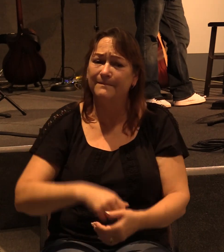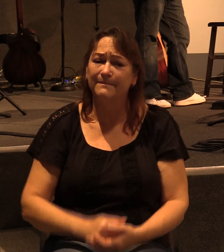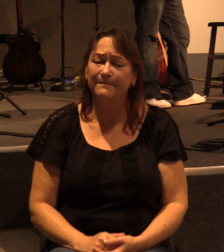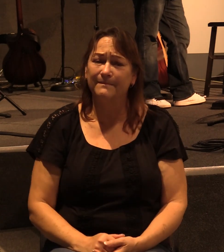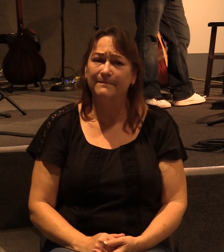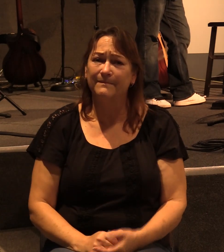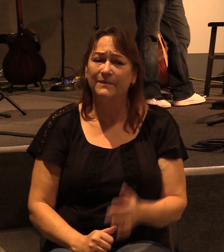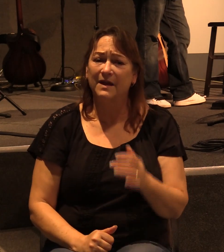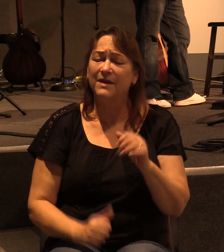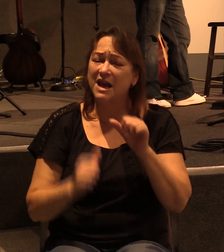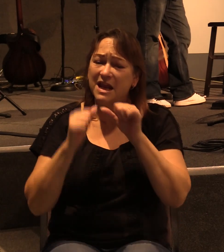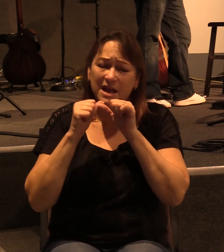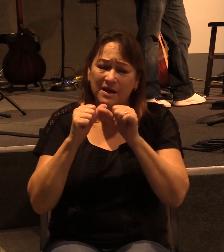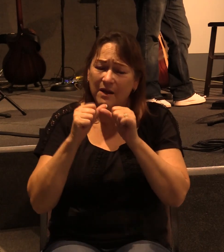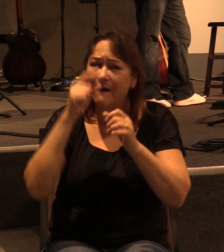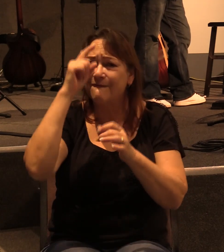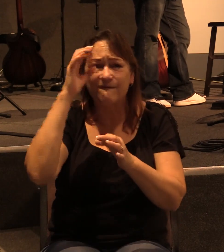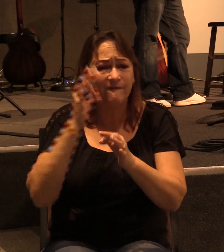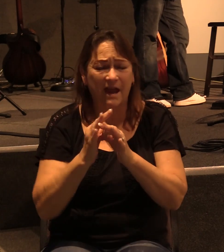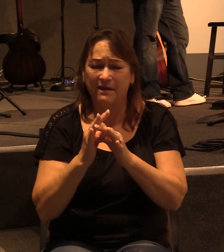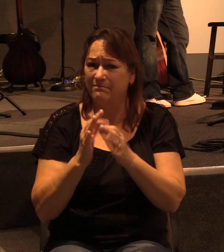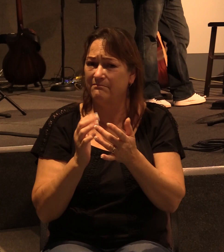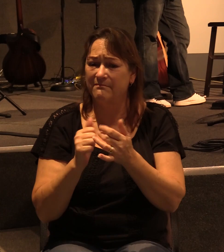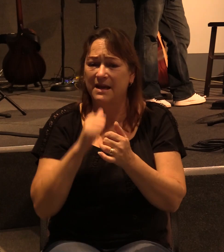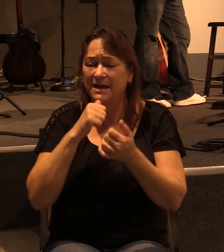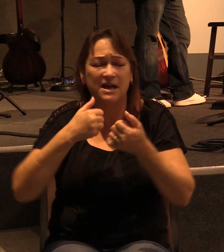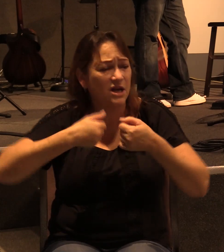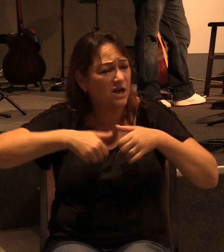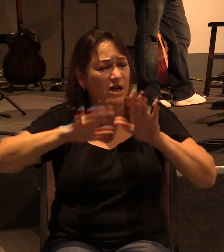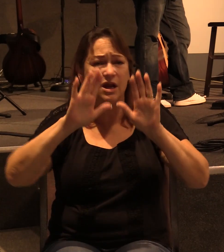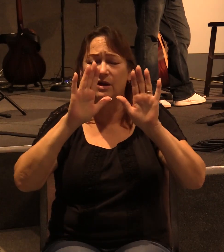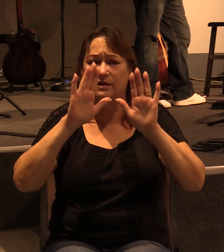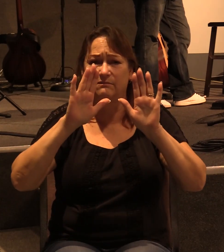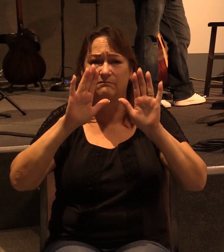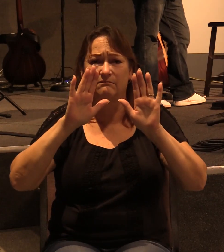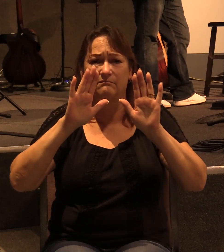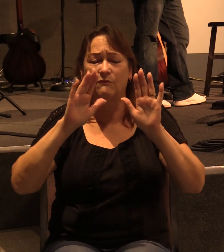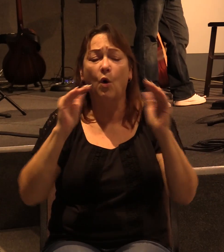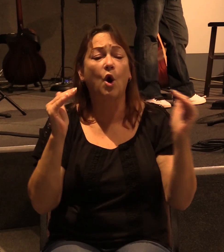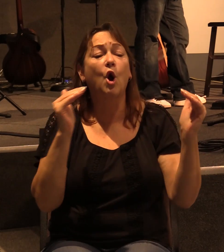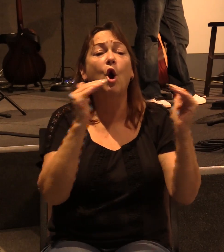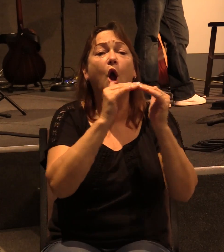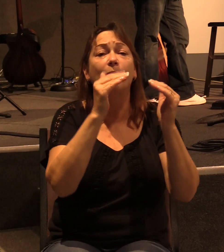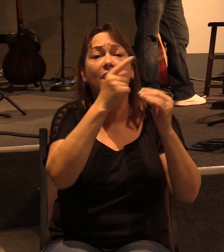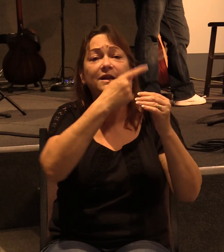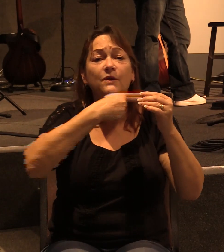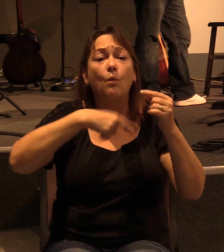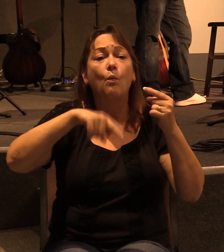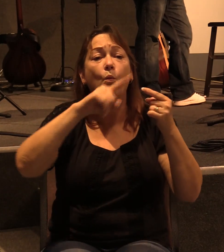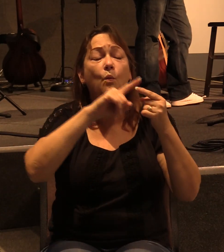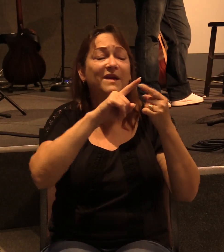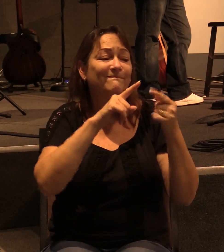that he stood his ground, that he didn't yield or compromise when it came to these Judaizers.